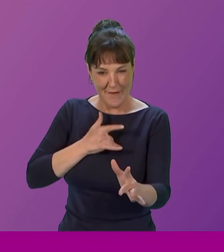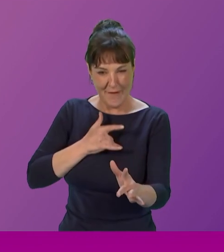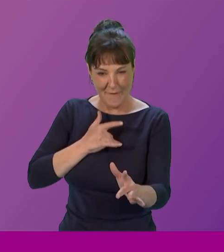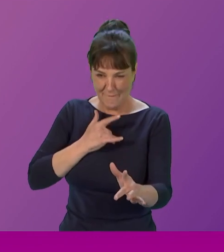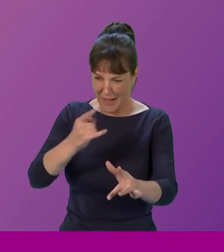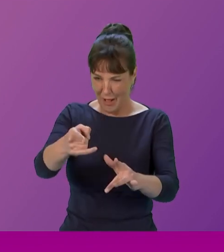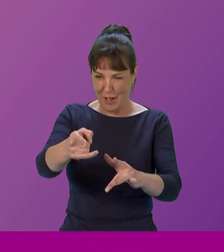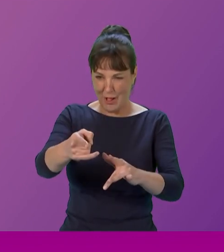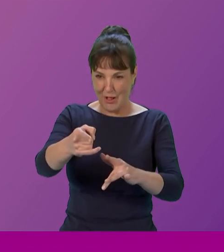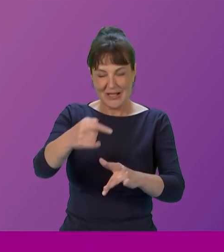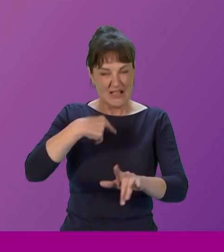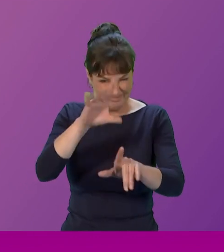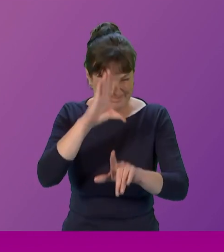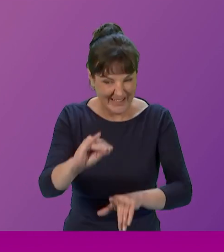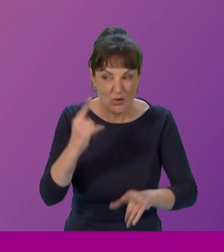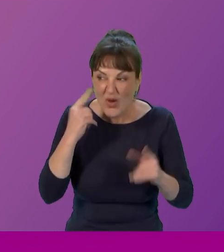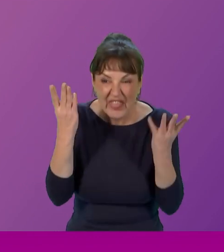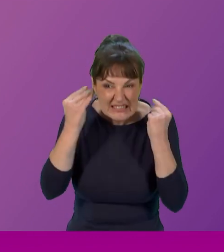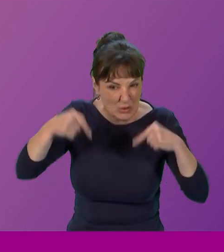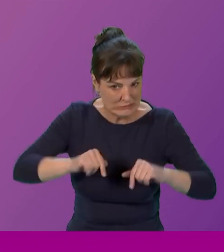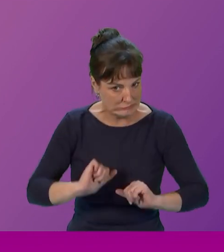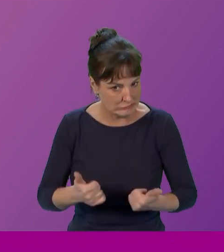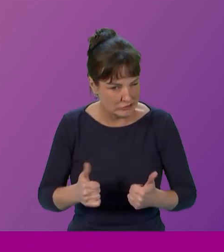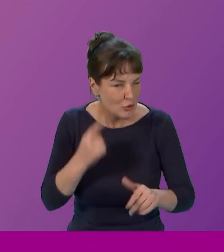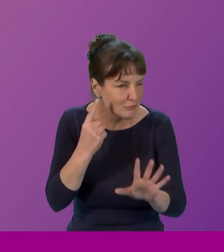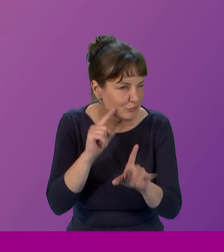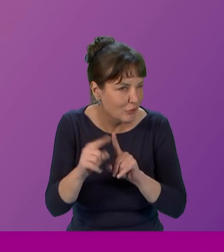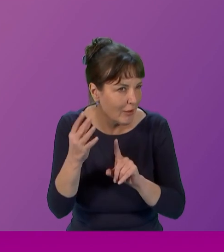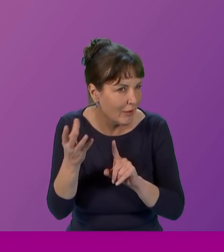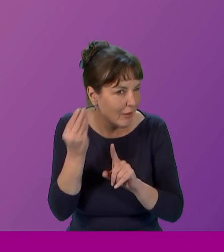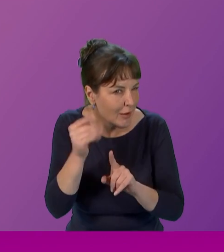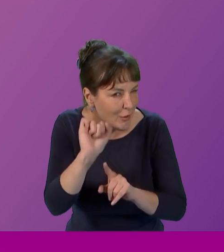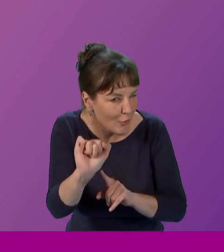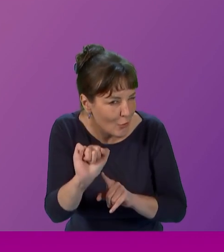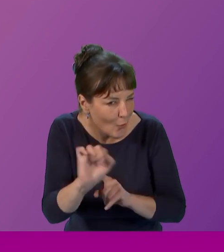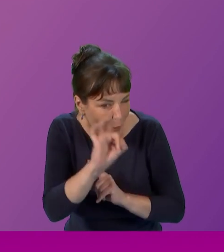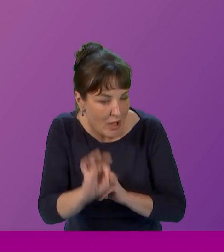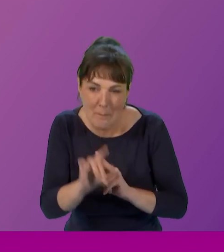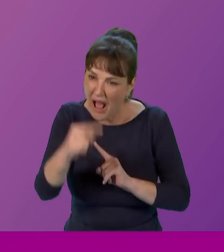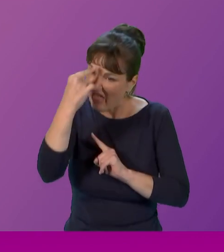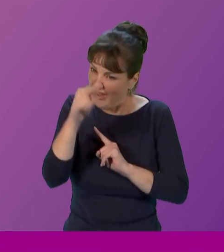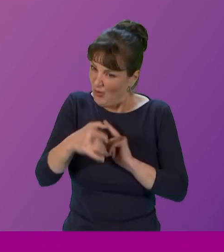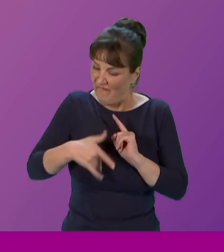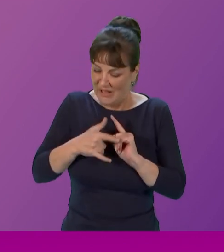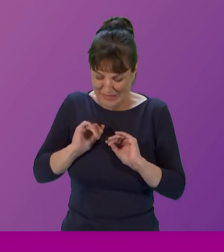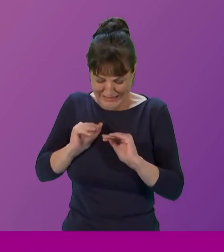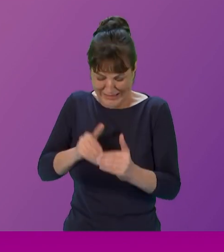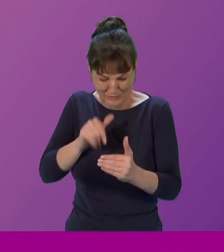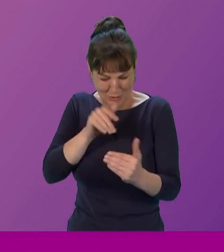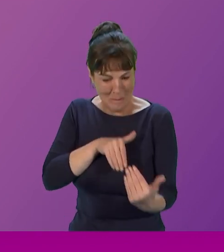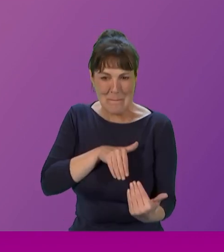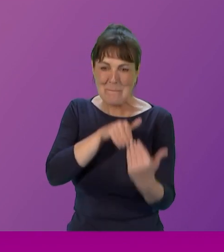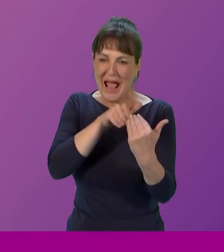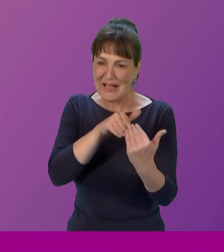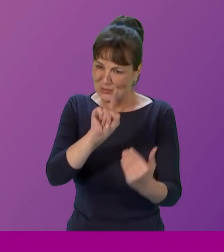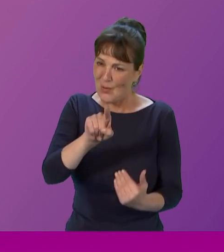not great. But I, as I understand, you're saying that services are not always shaped, um, to deal with issues within